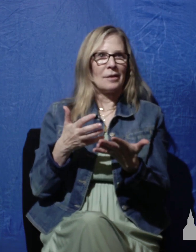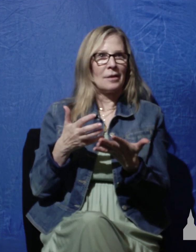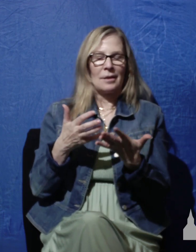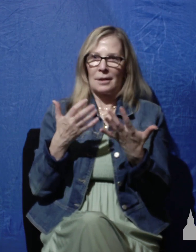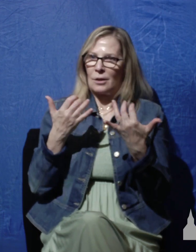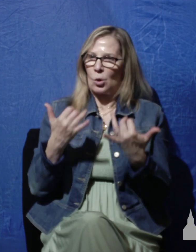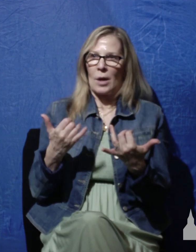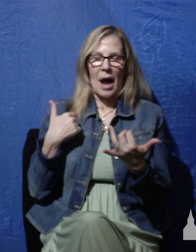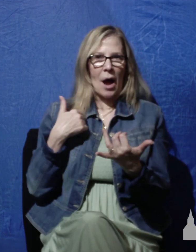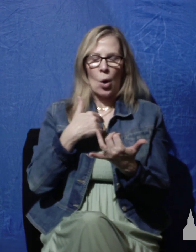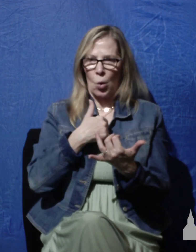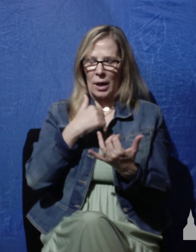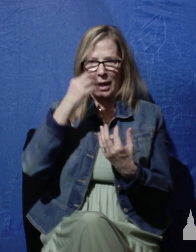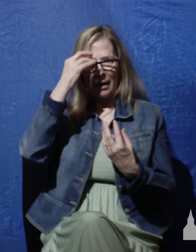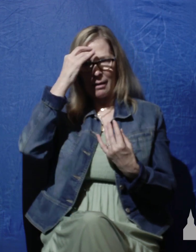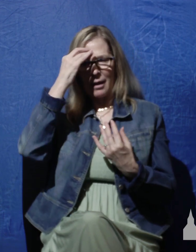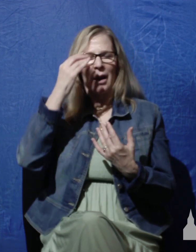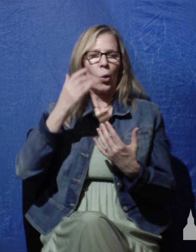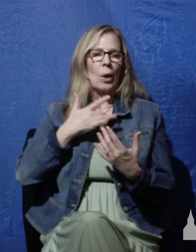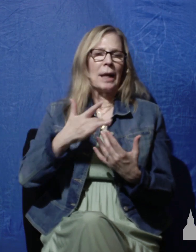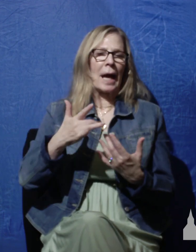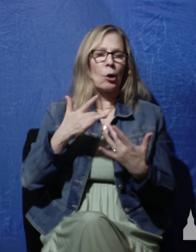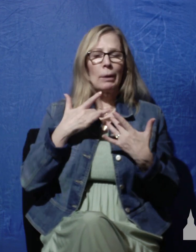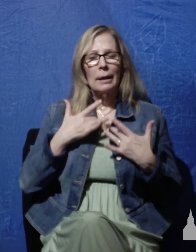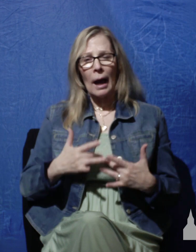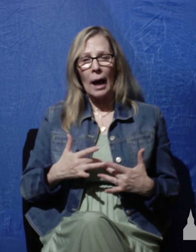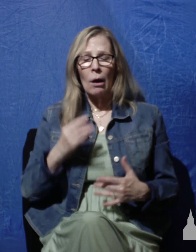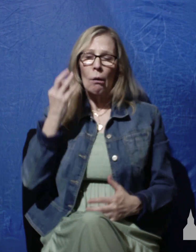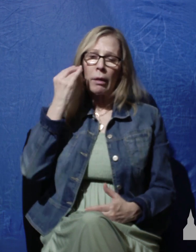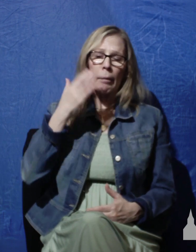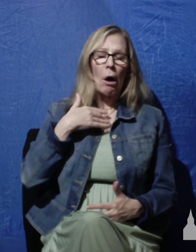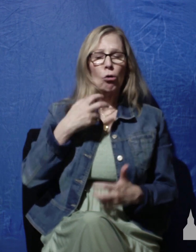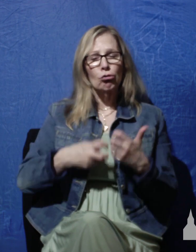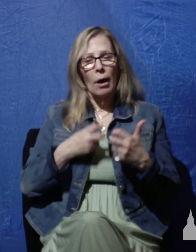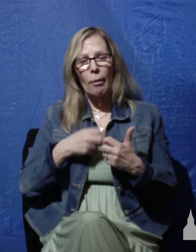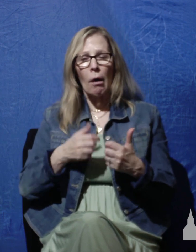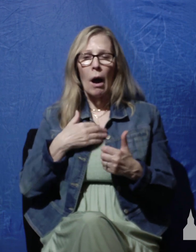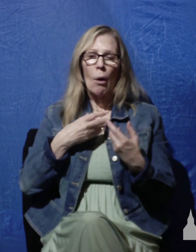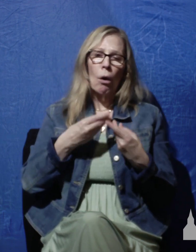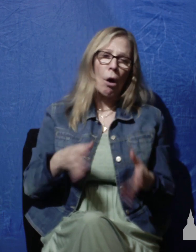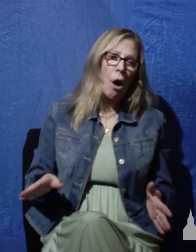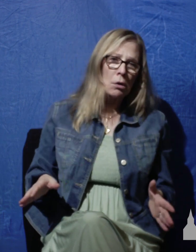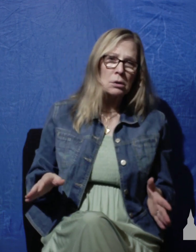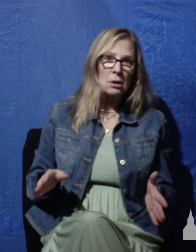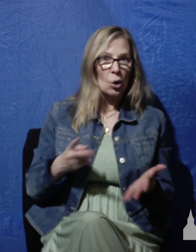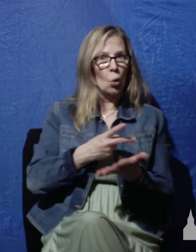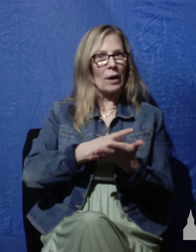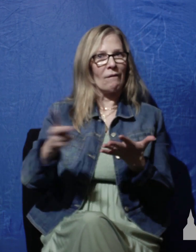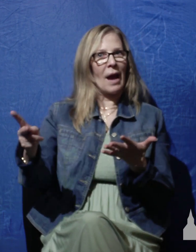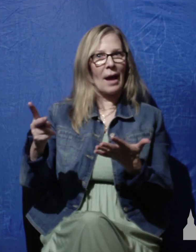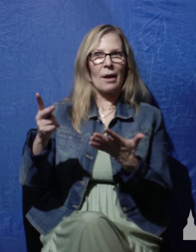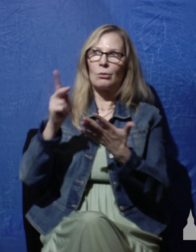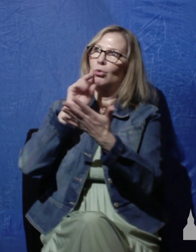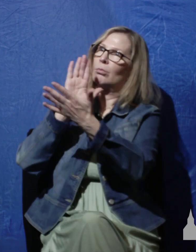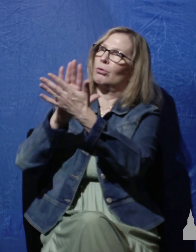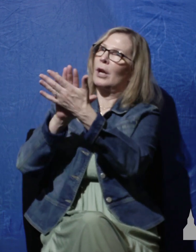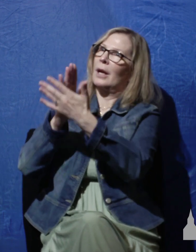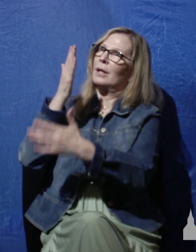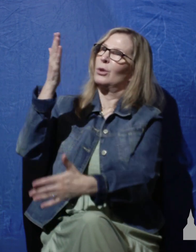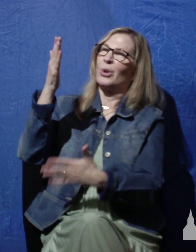and we think about our problems and we think about our troubles and we think about our losses and we fail to praise you even in the even